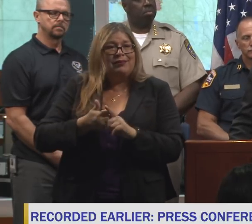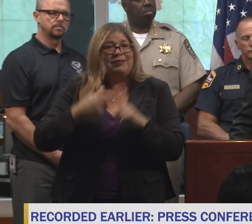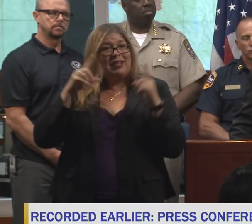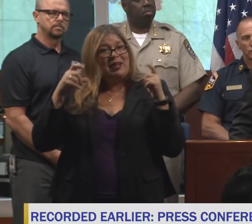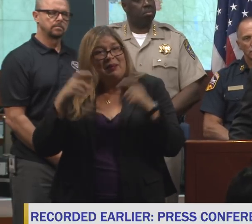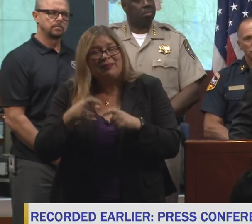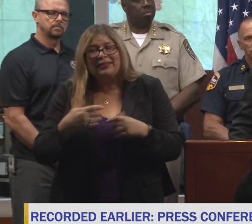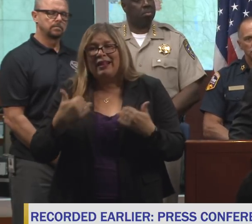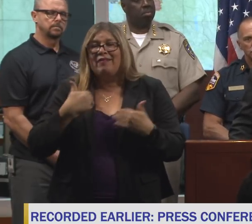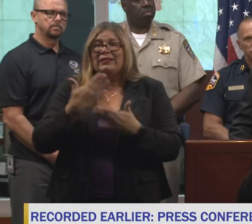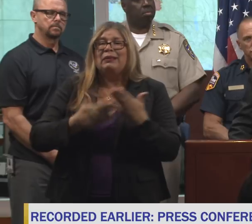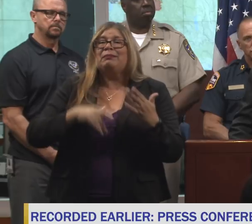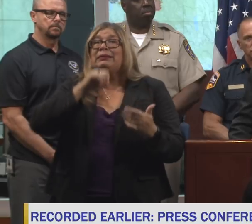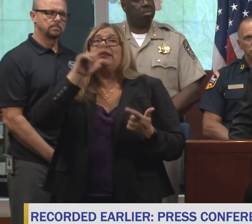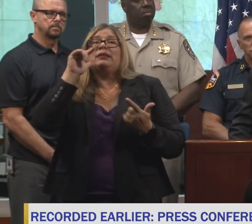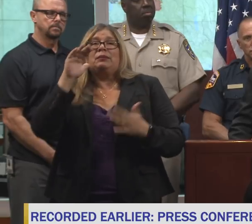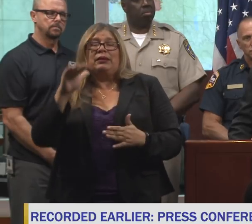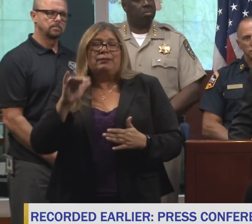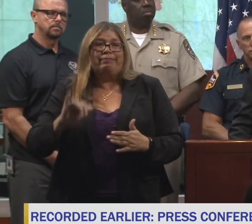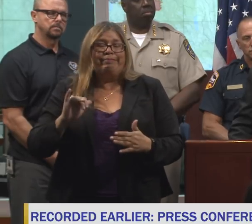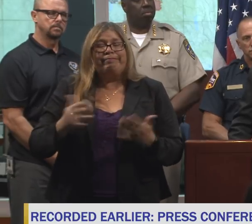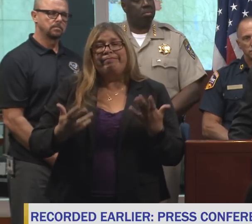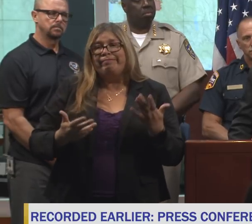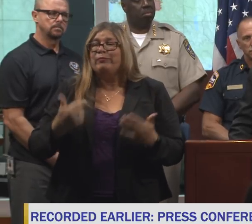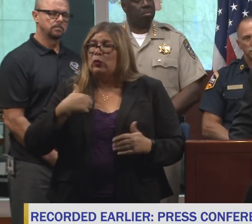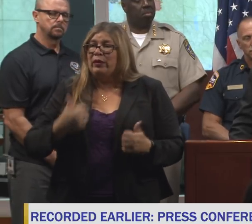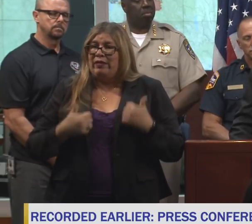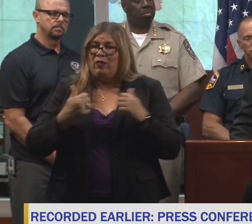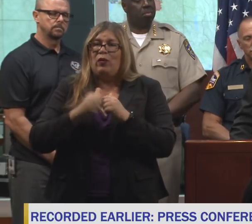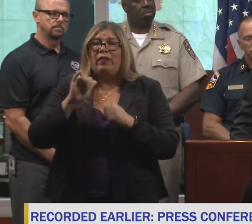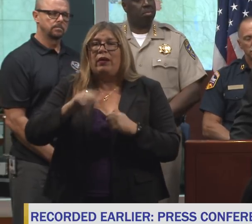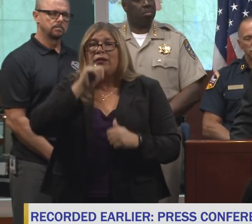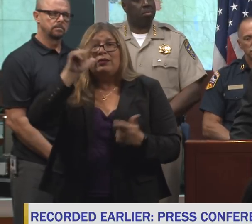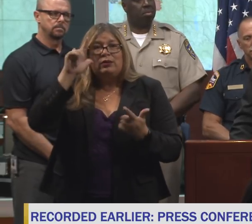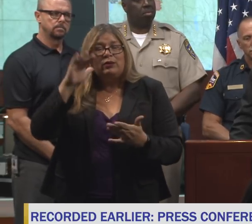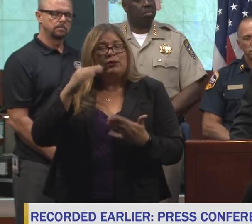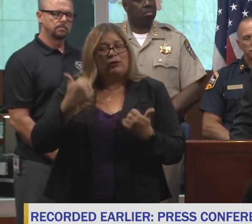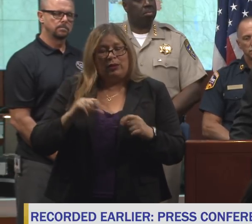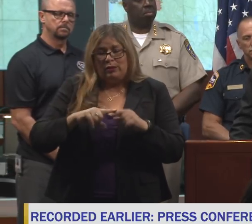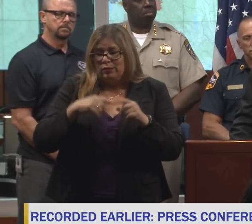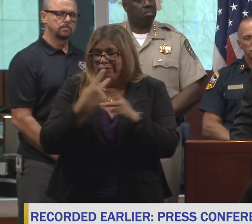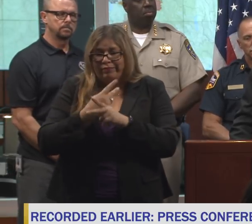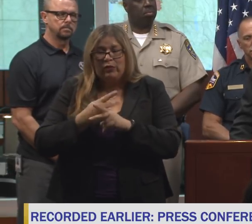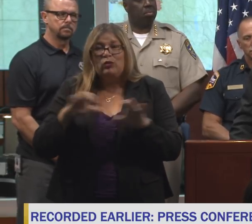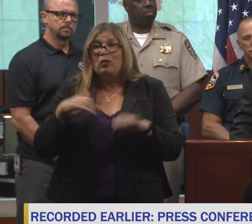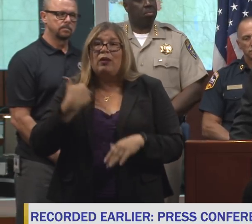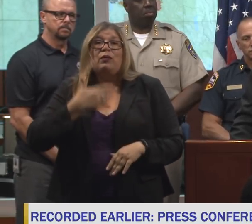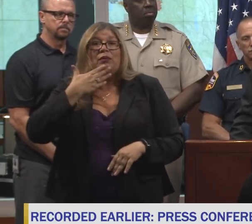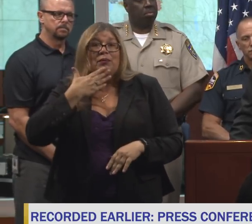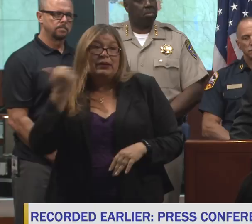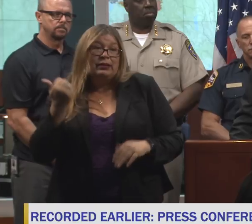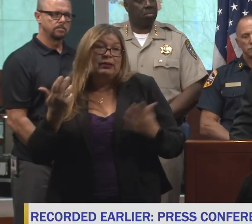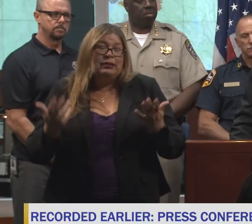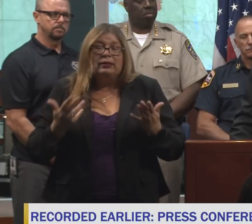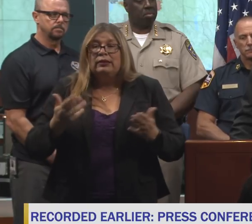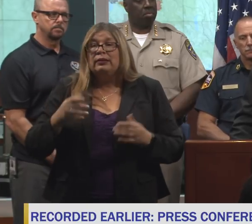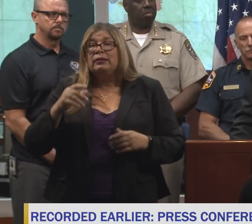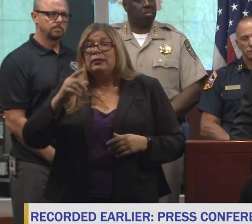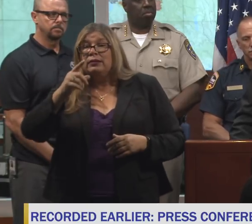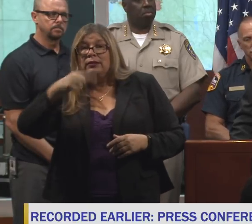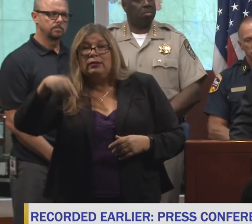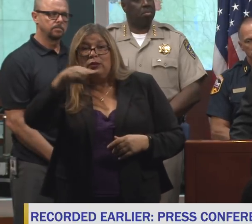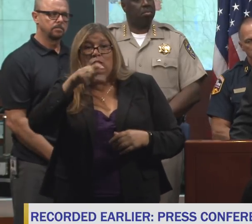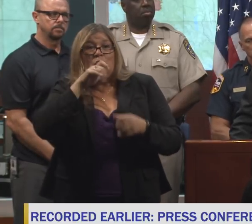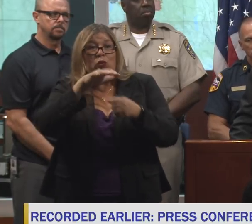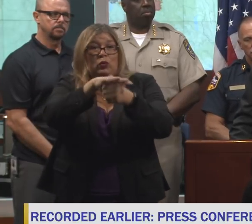its uncertainty. And we're living with an uncertainty and trying to do the best we can. And I think the people in the front lines are